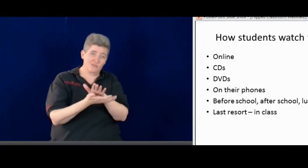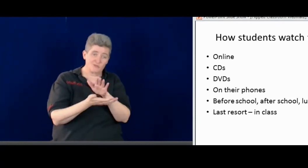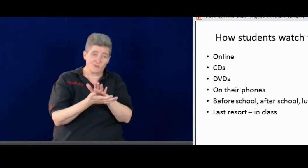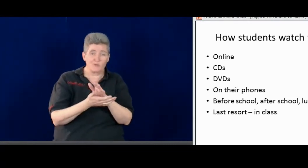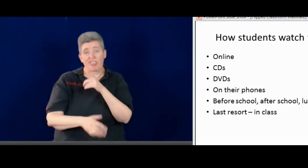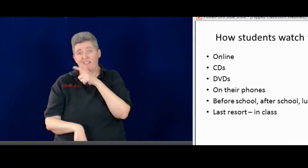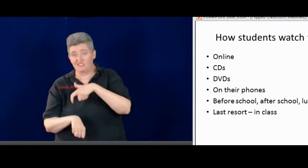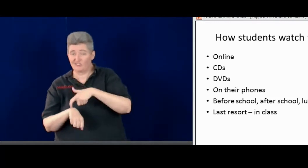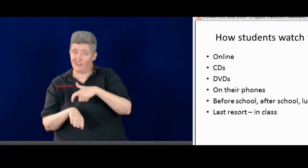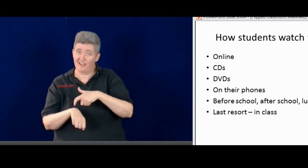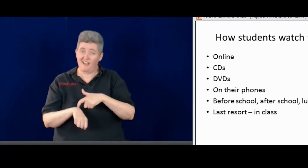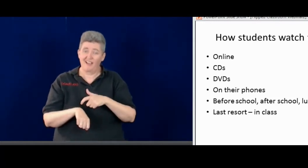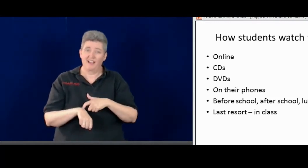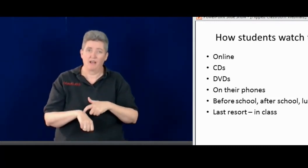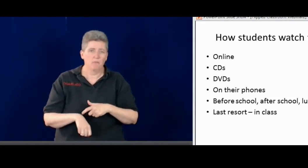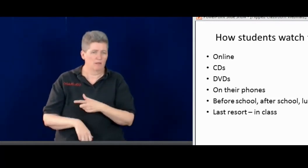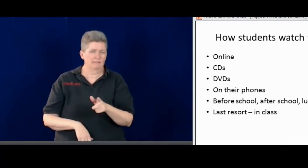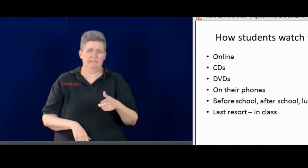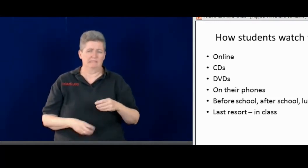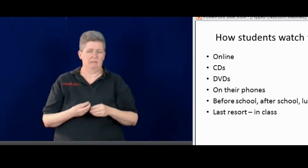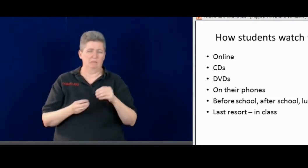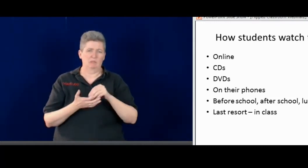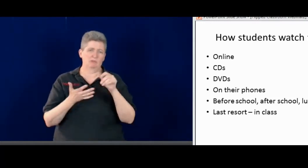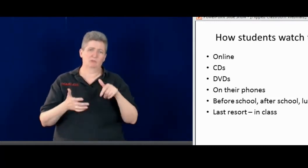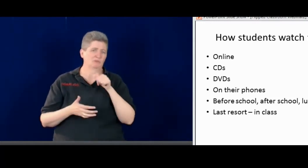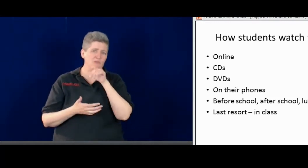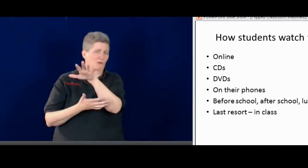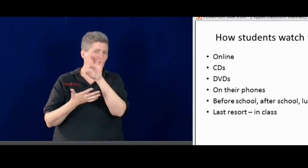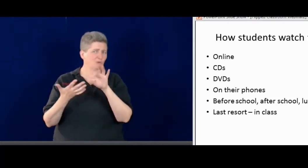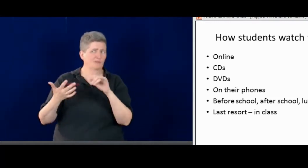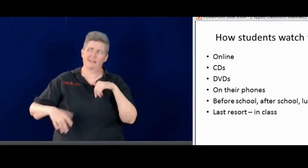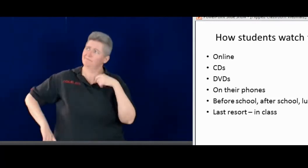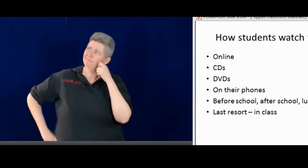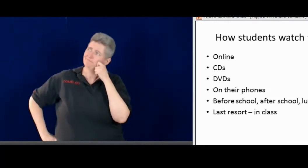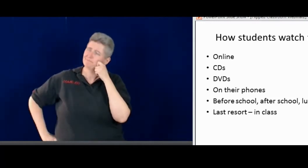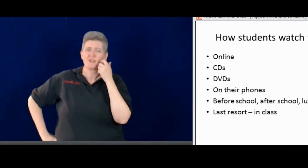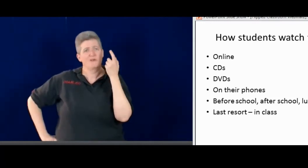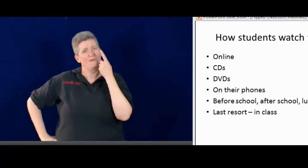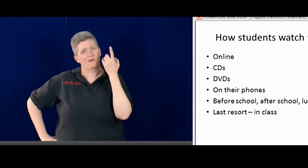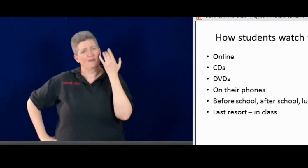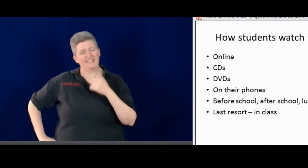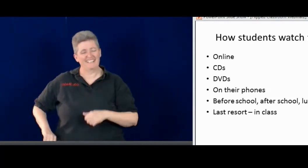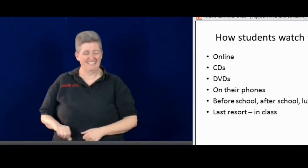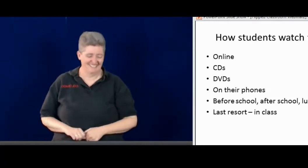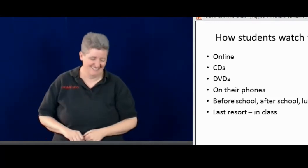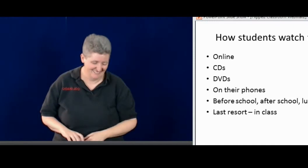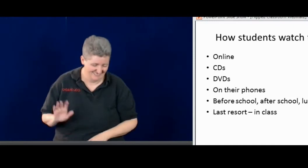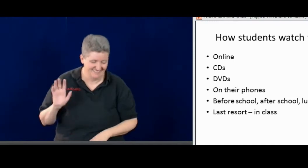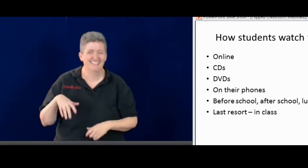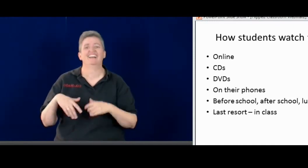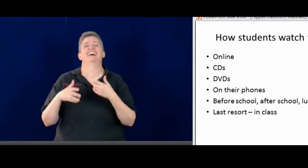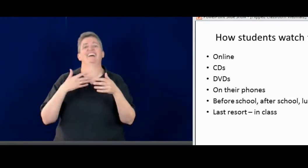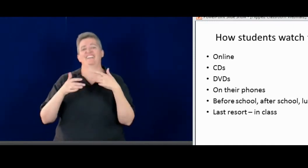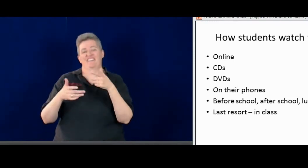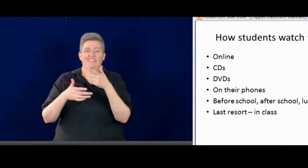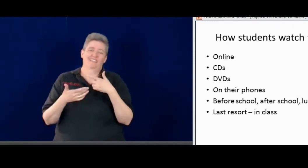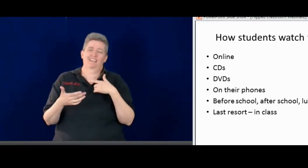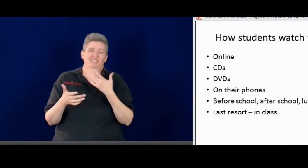And I also make them available before and after school and lunchtime. Most students don't choose that, though. I wonder why.